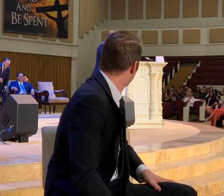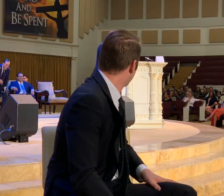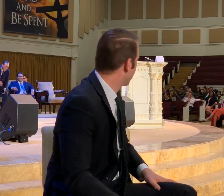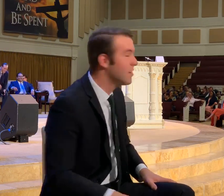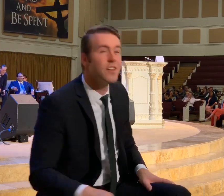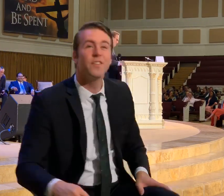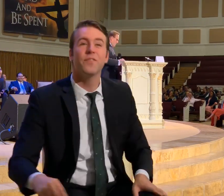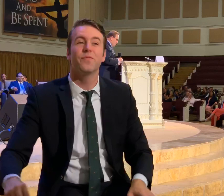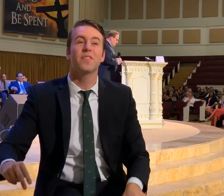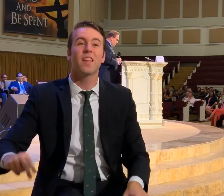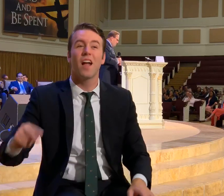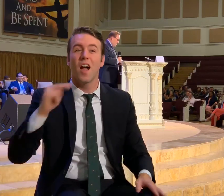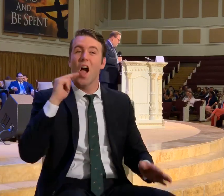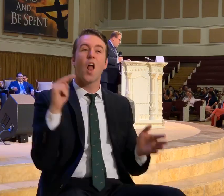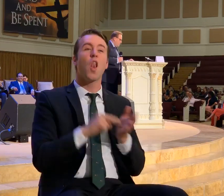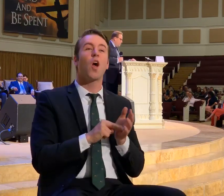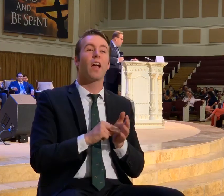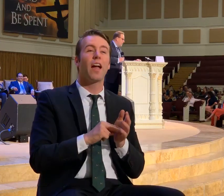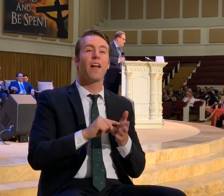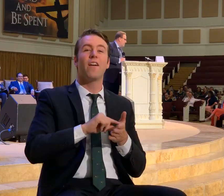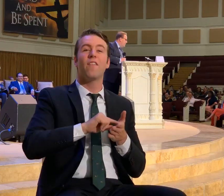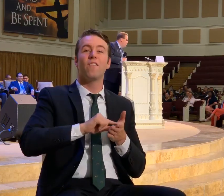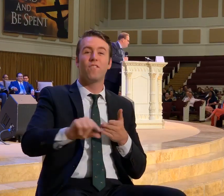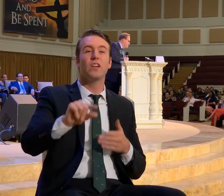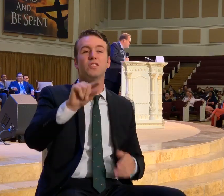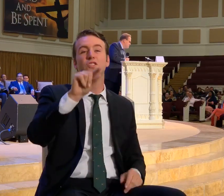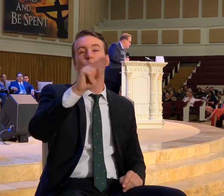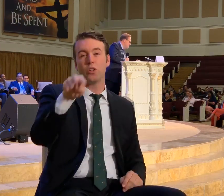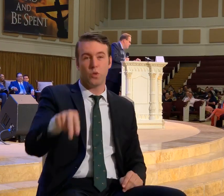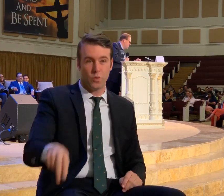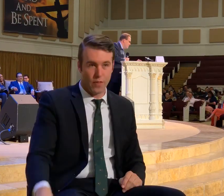Look at verse 22.